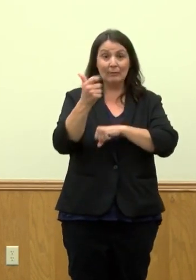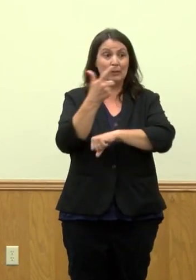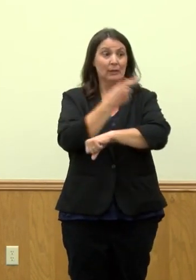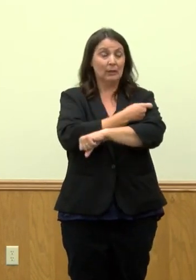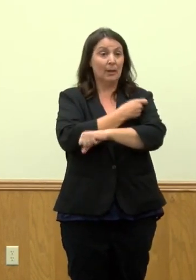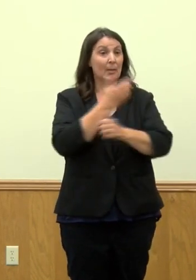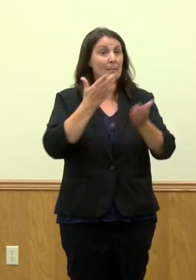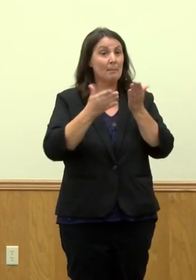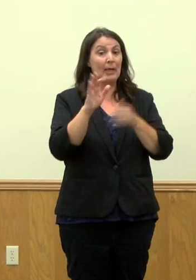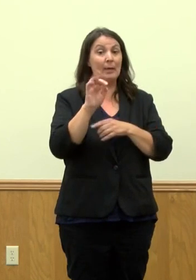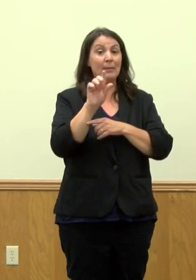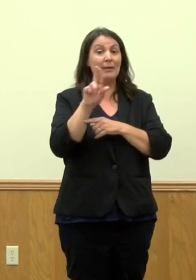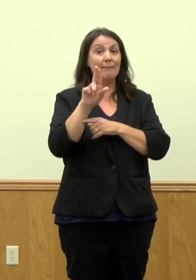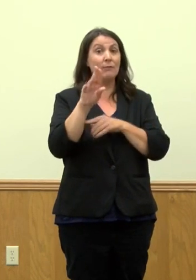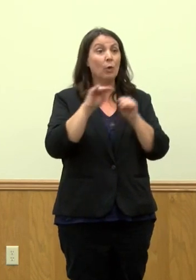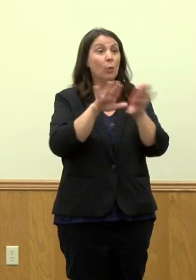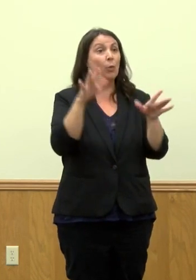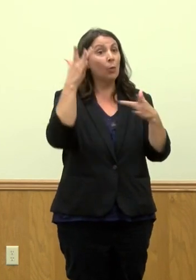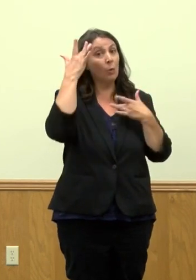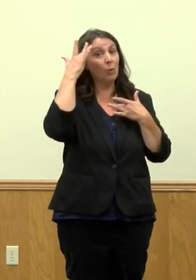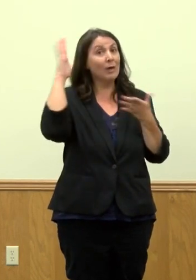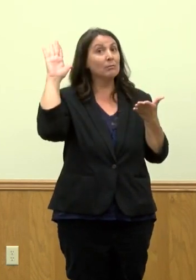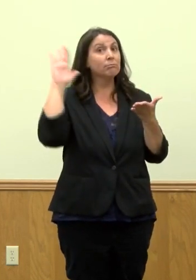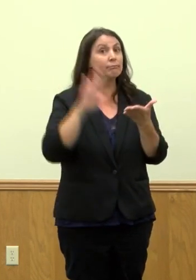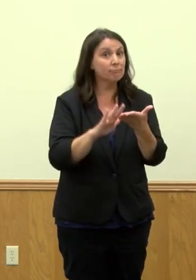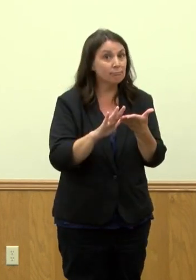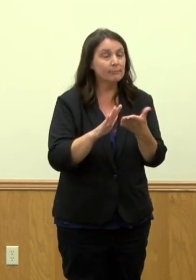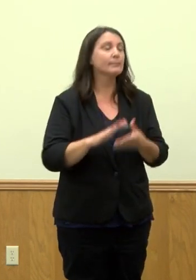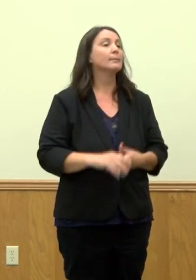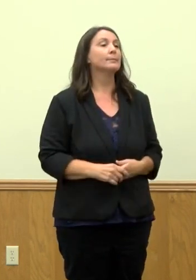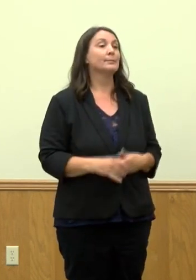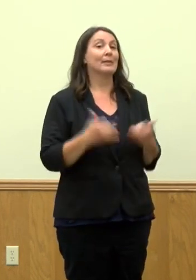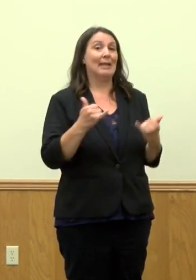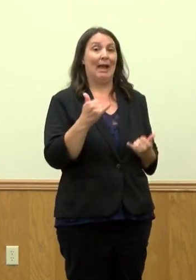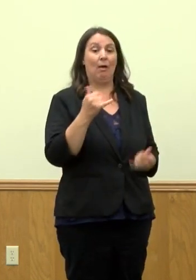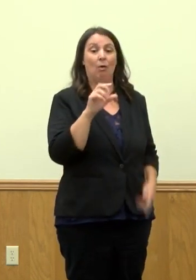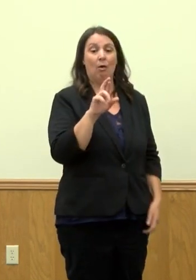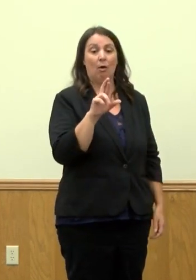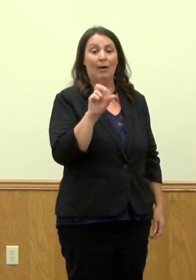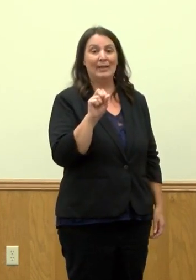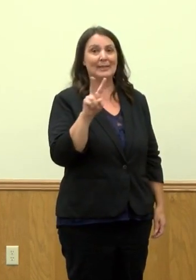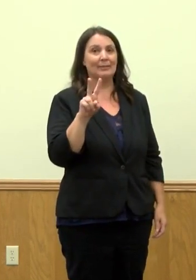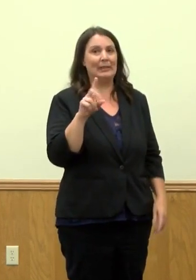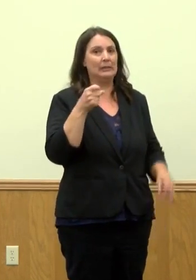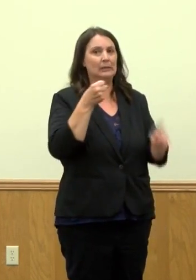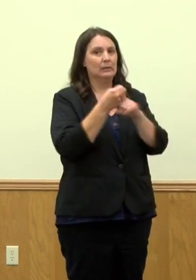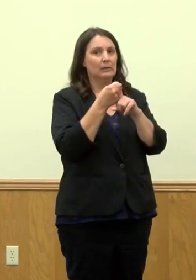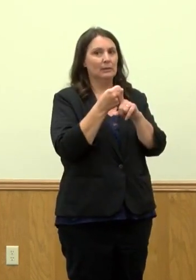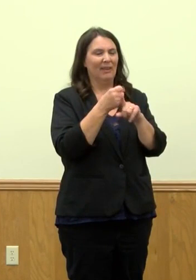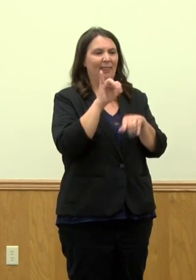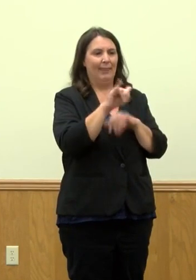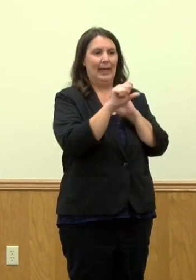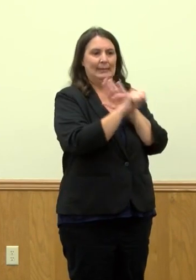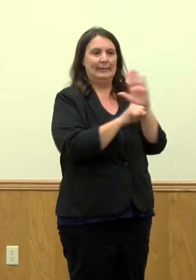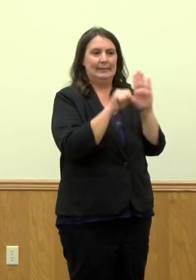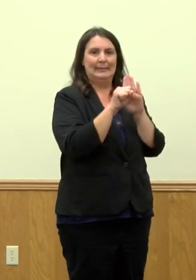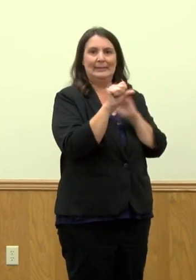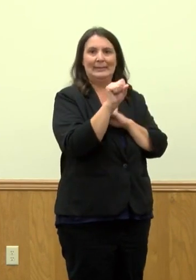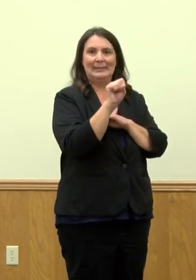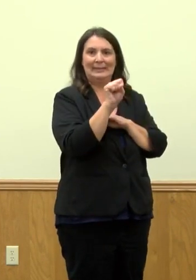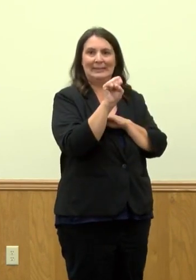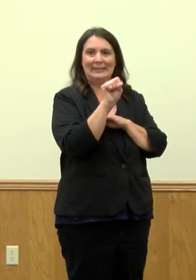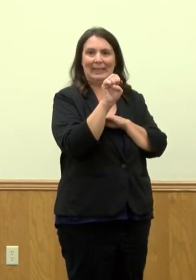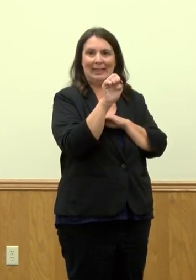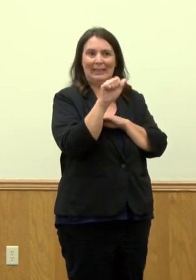not have a severe flu season. Now in terms of the RSV, I think a lot of that had to do with the seasonality, and we did go into a